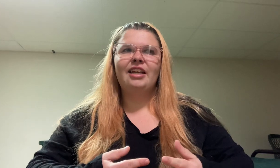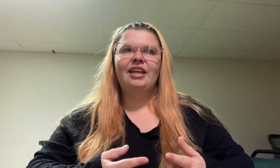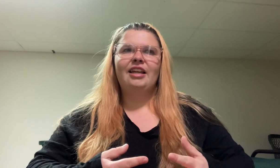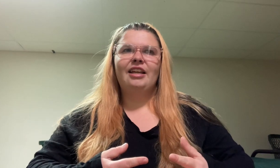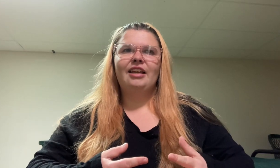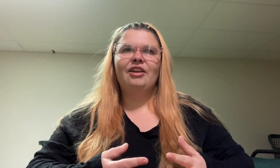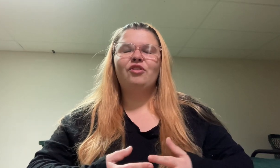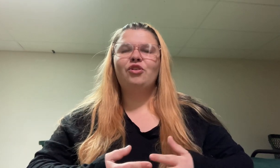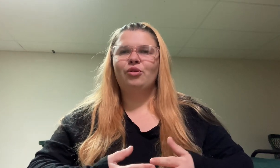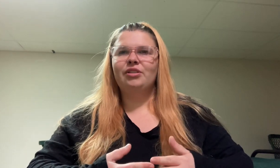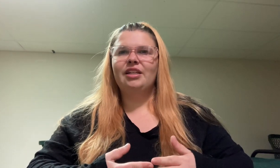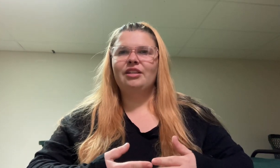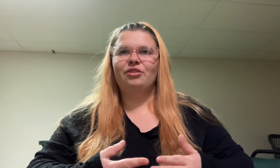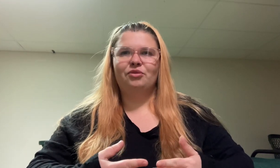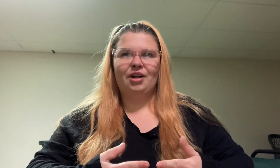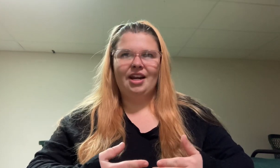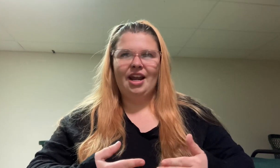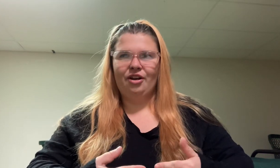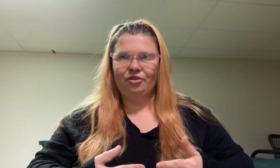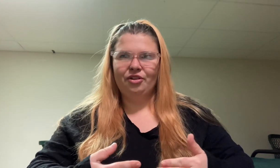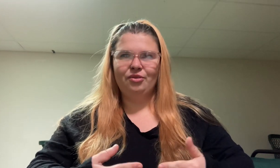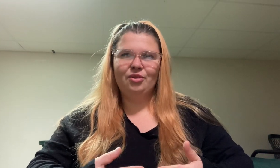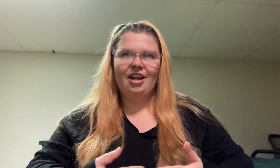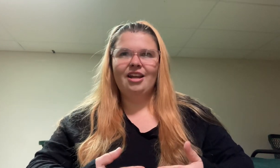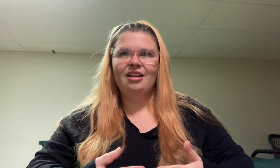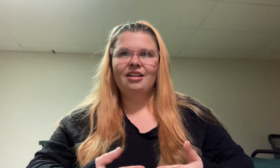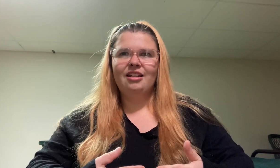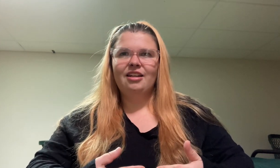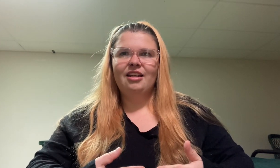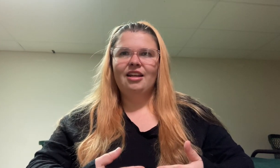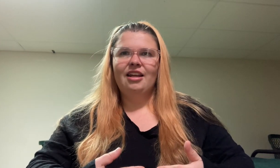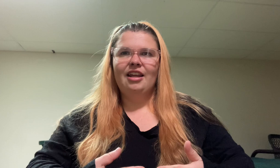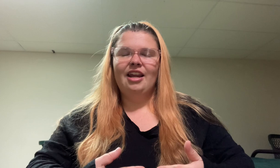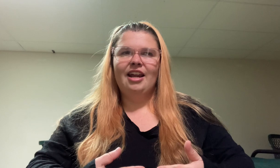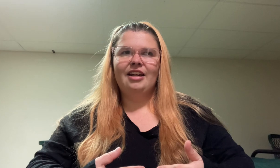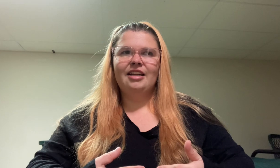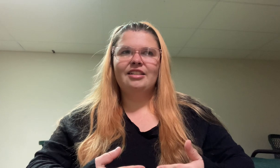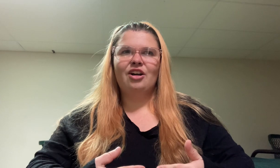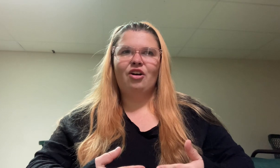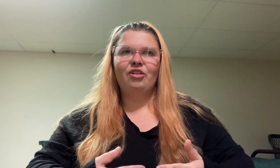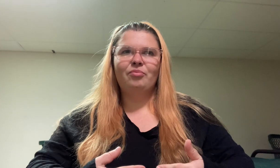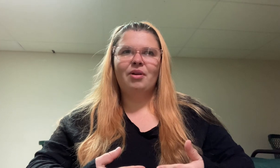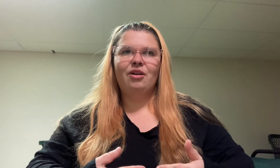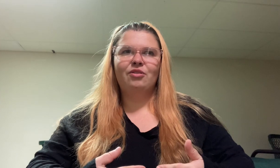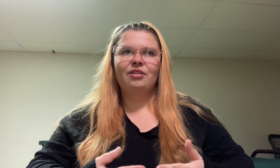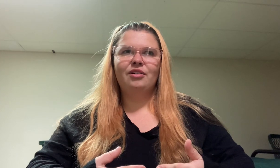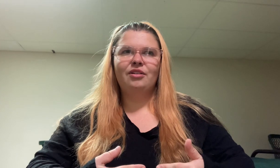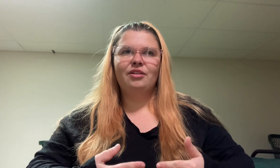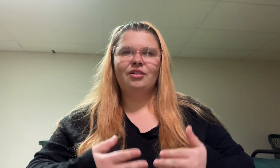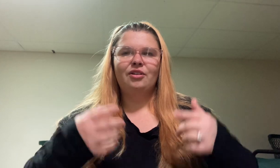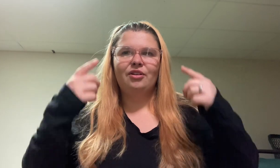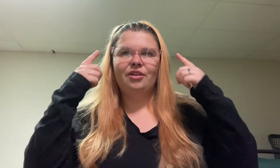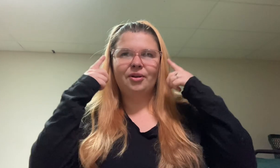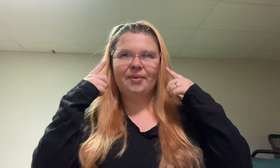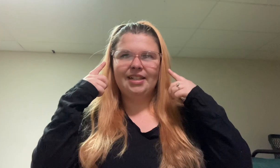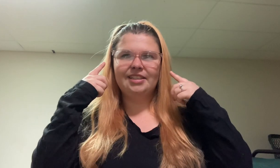if you use it the right healthy way and it's all about your mindset.